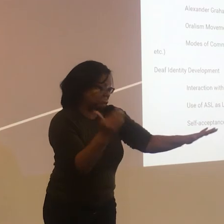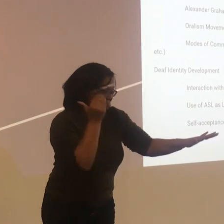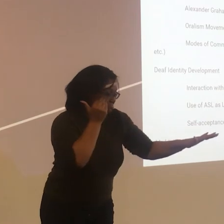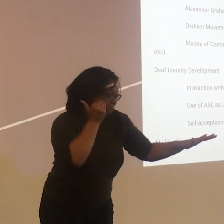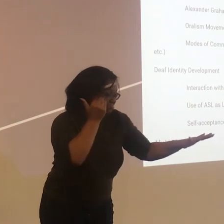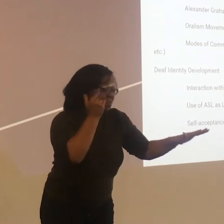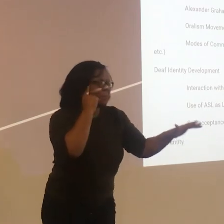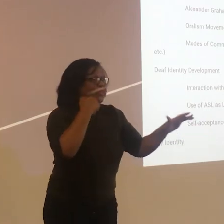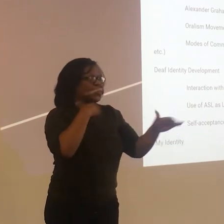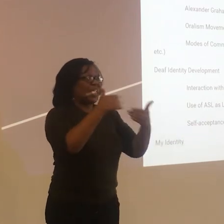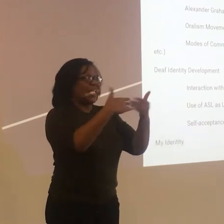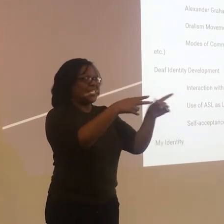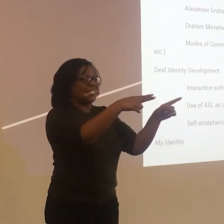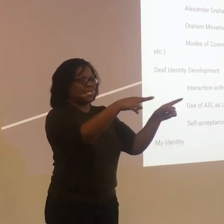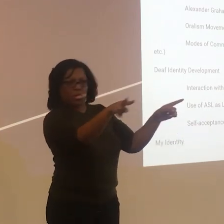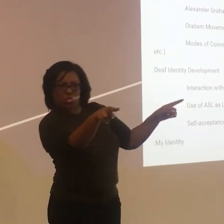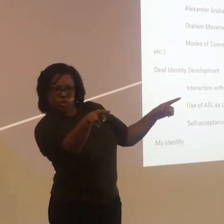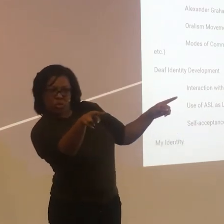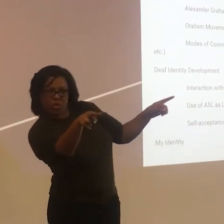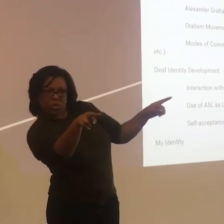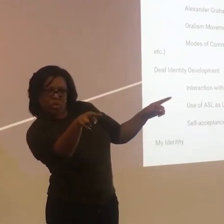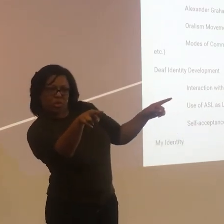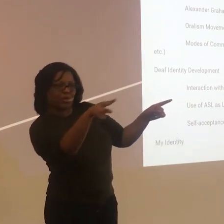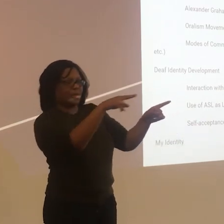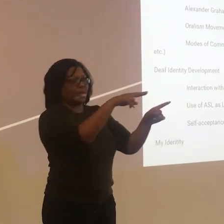It can be not so safe to look at a phone.